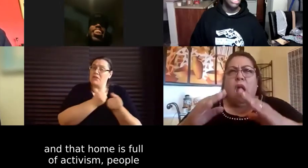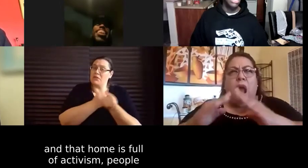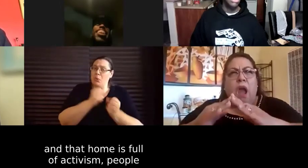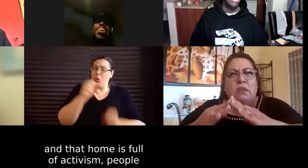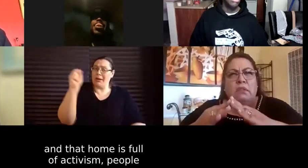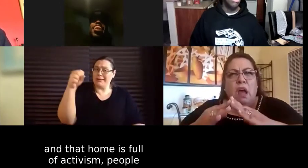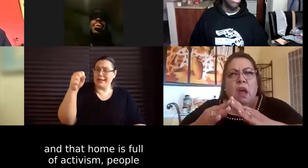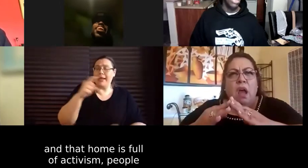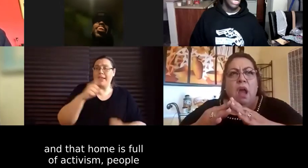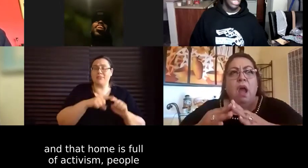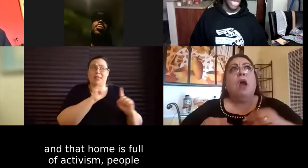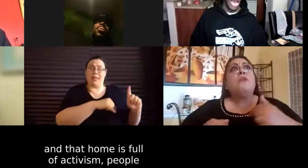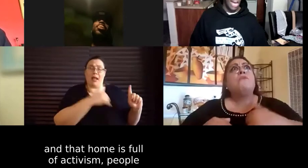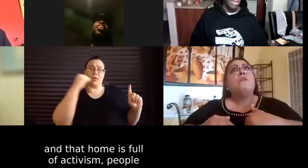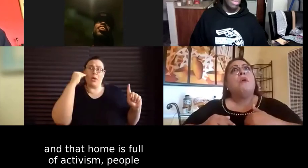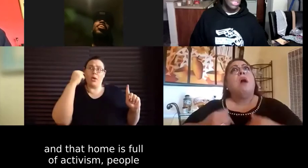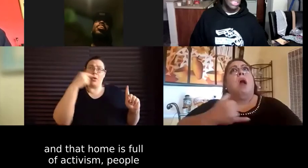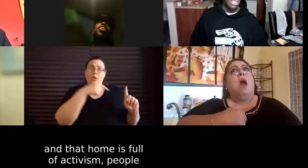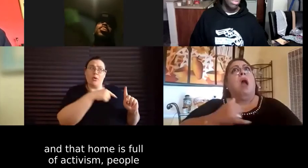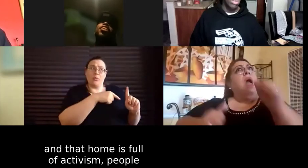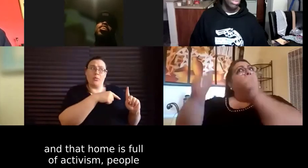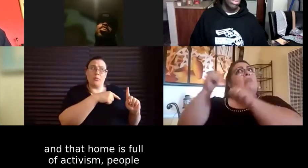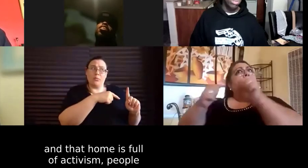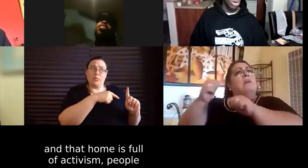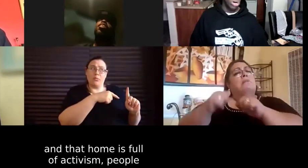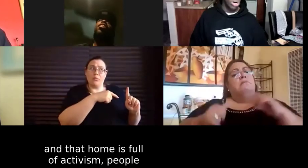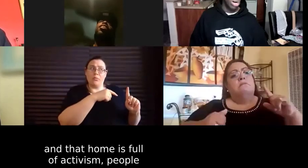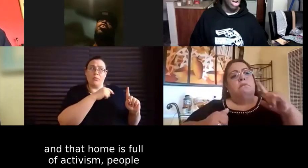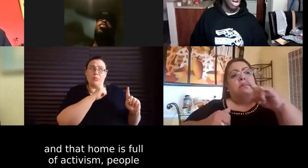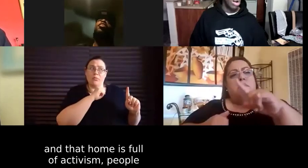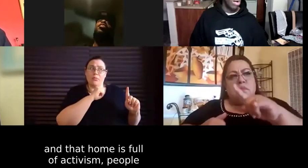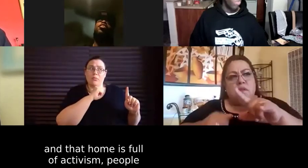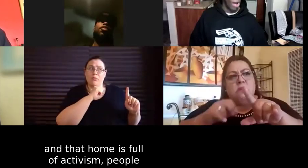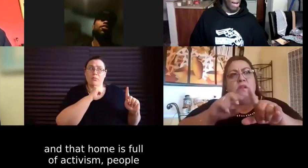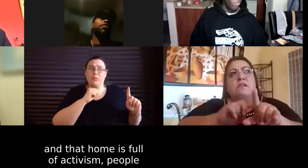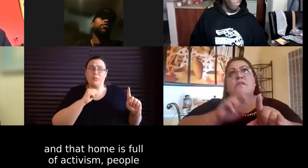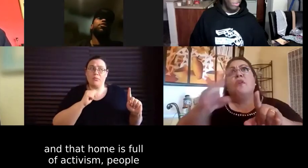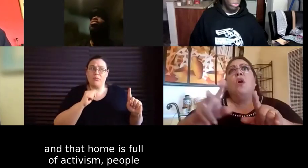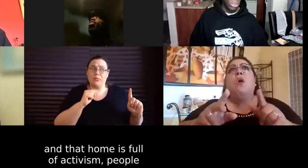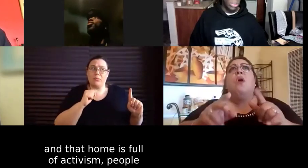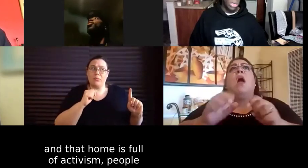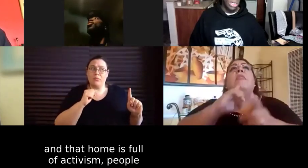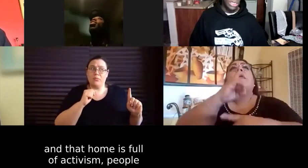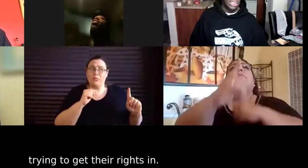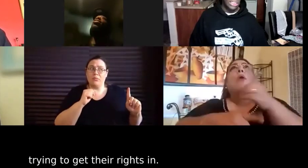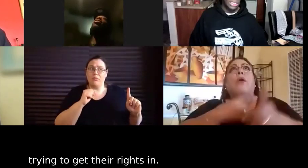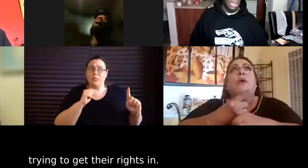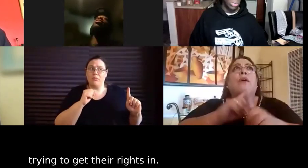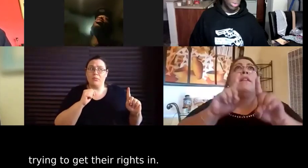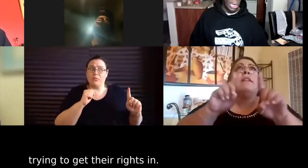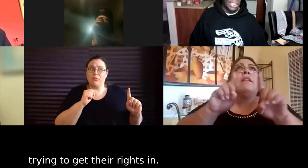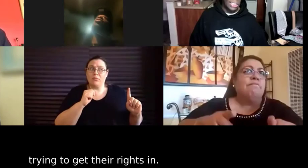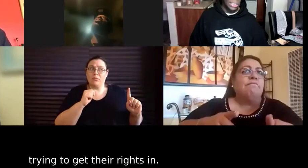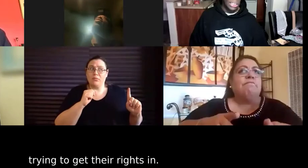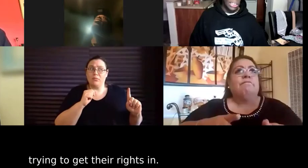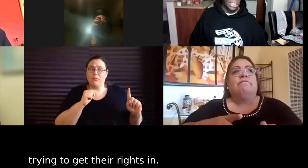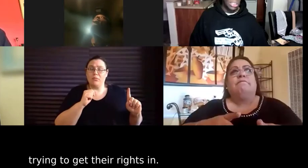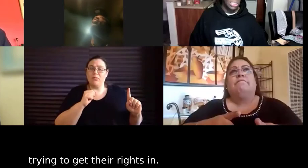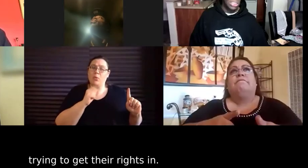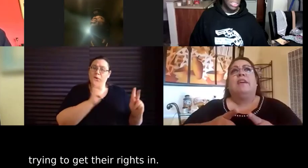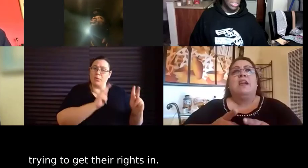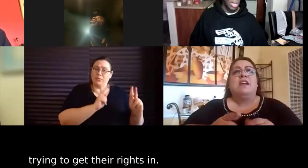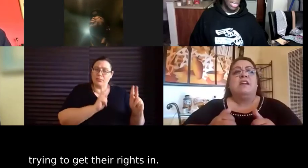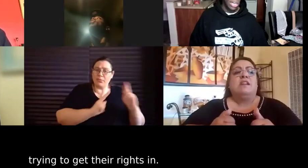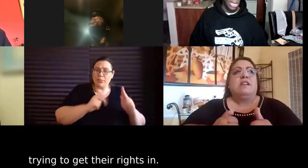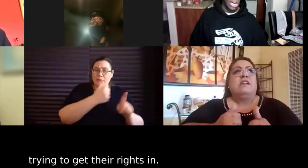was full of activism, where Black people were trying to get their rights and